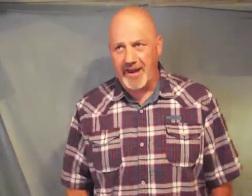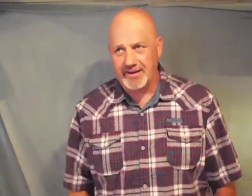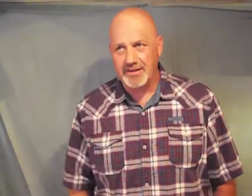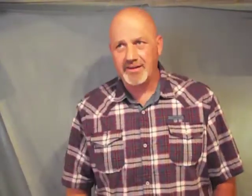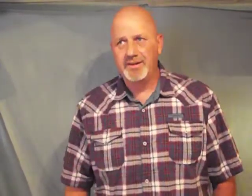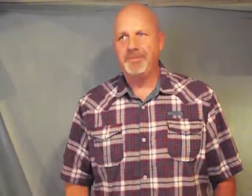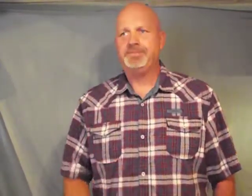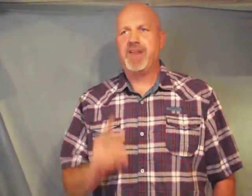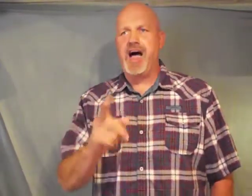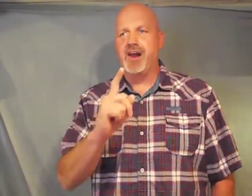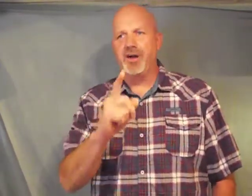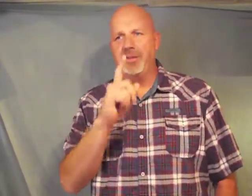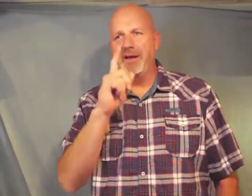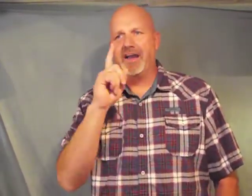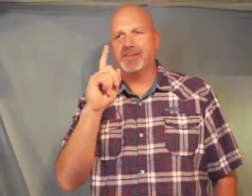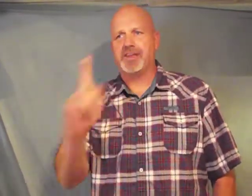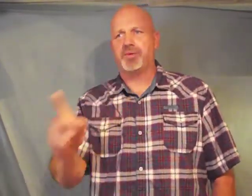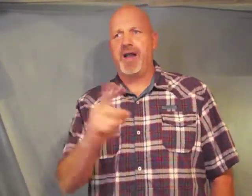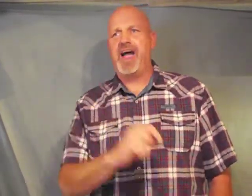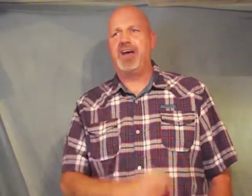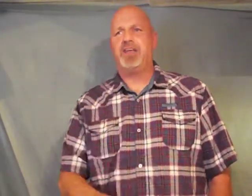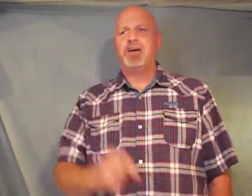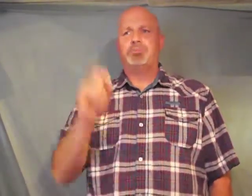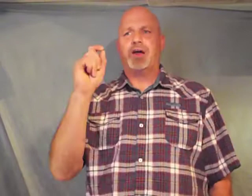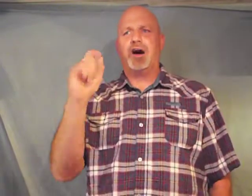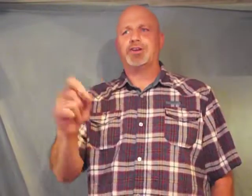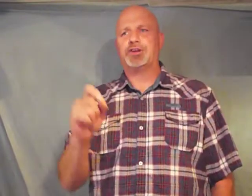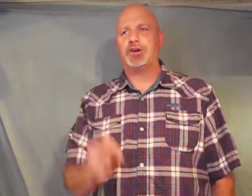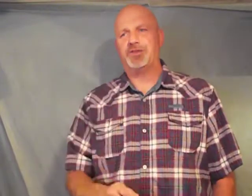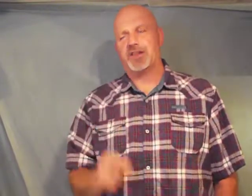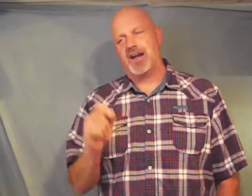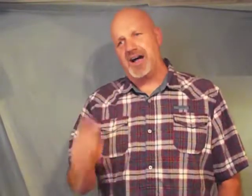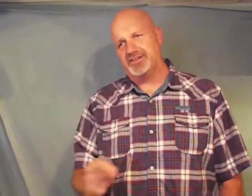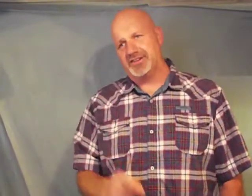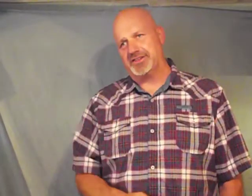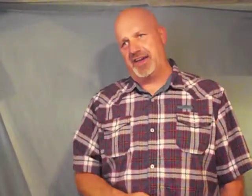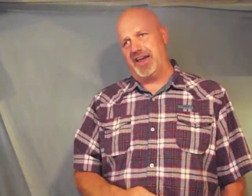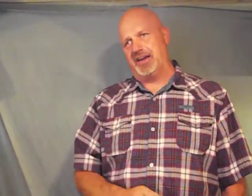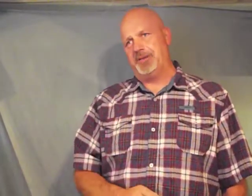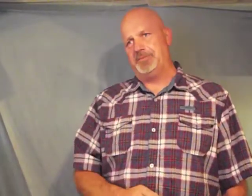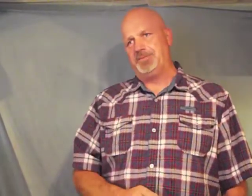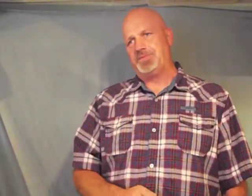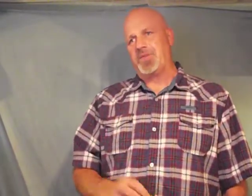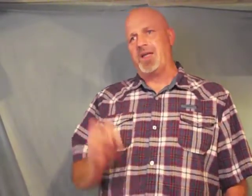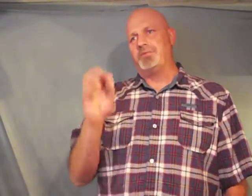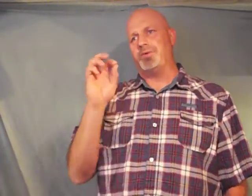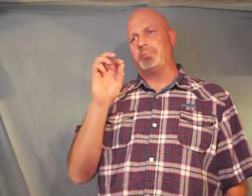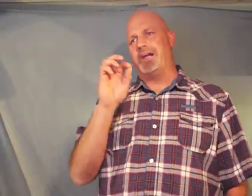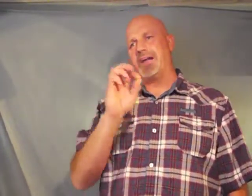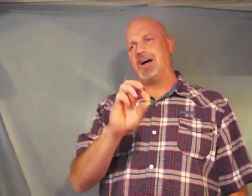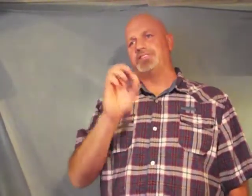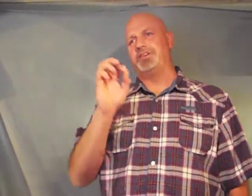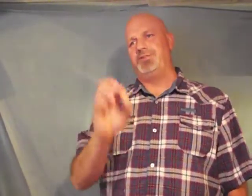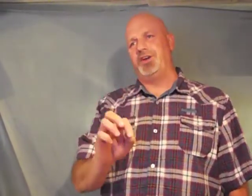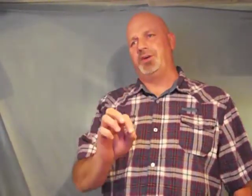not only because of the wrath but also for the conscience sake for because of you